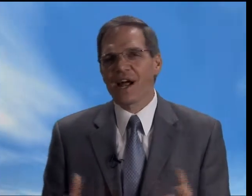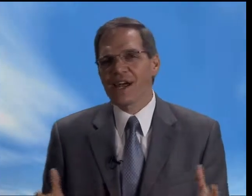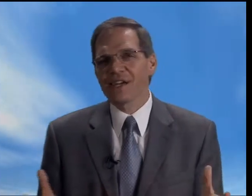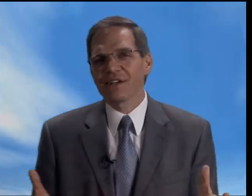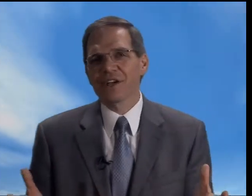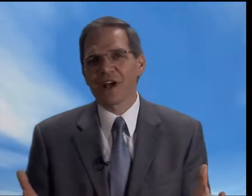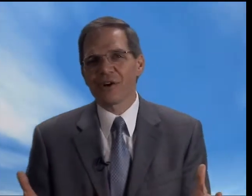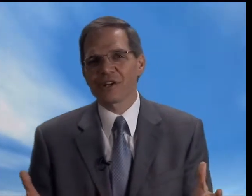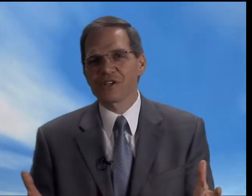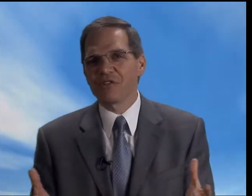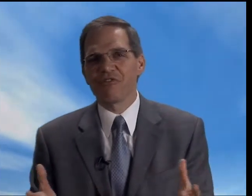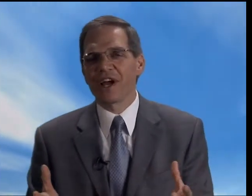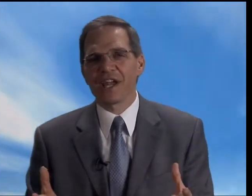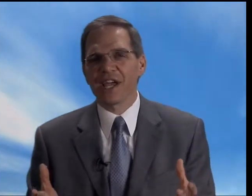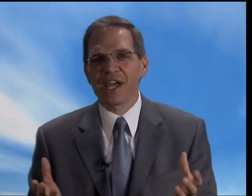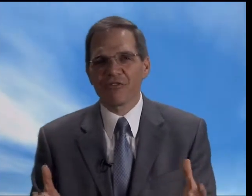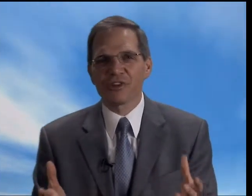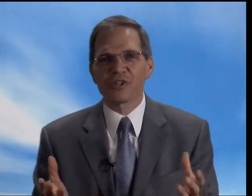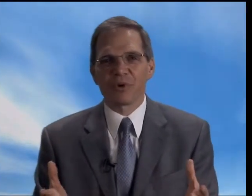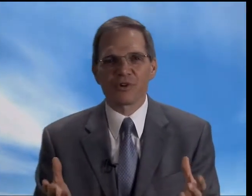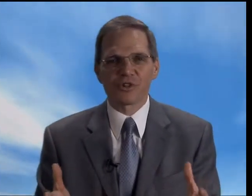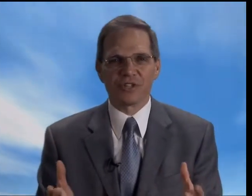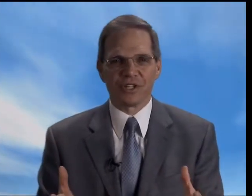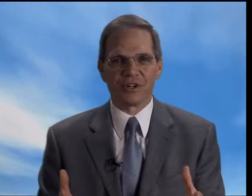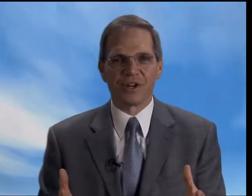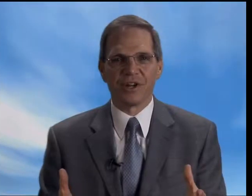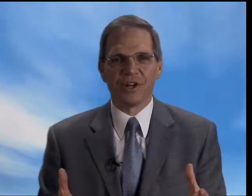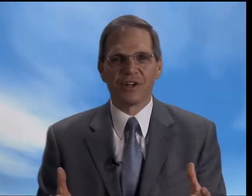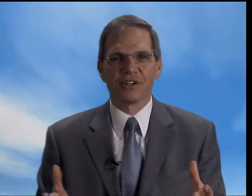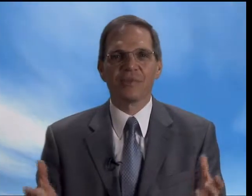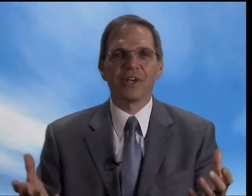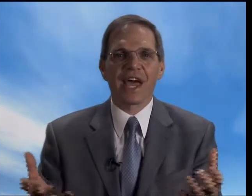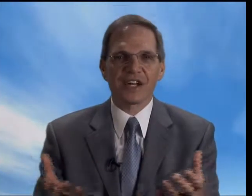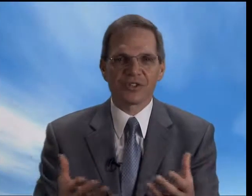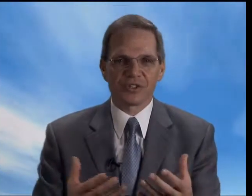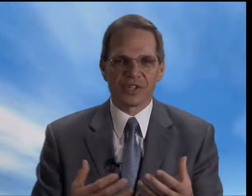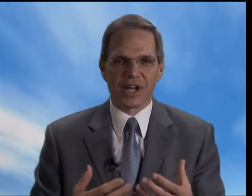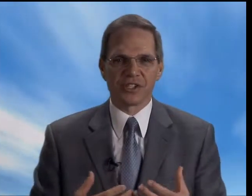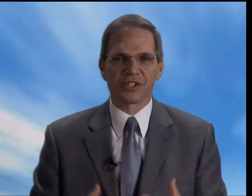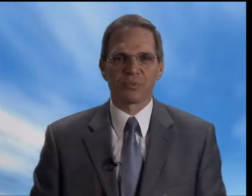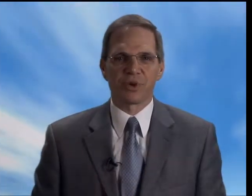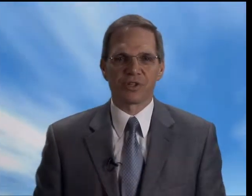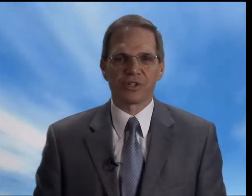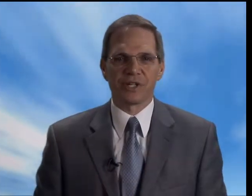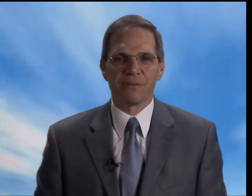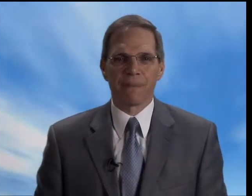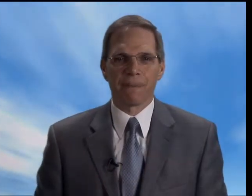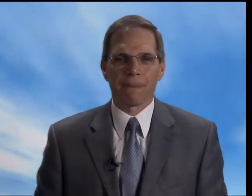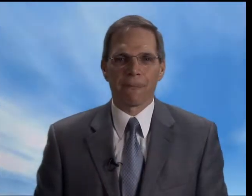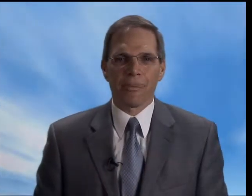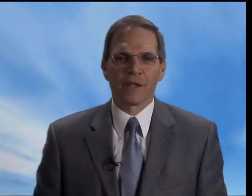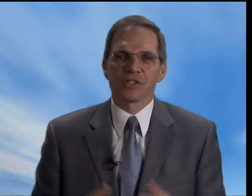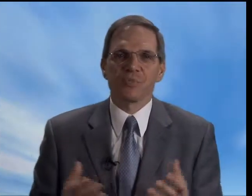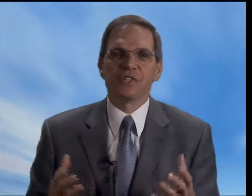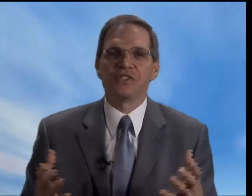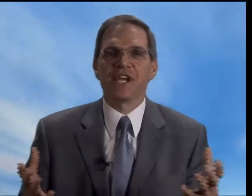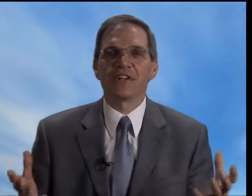I encourage and invite every spiritual leader to be exercising spiritually. This means daily